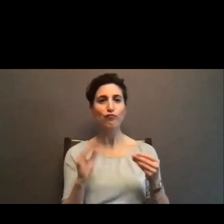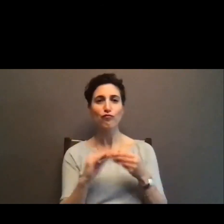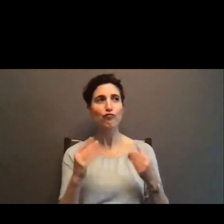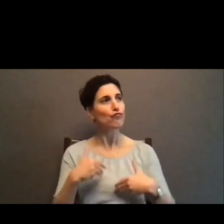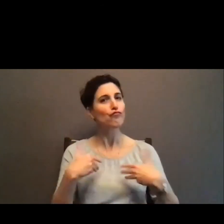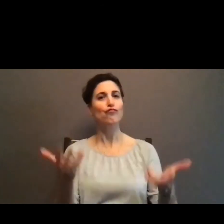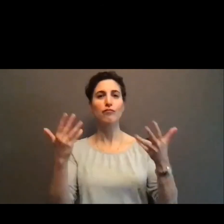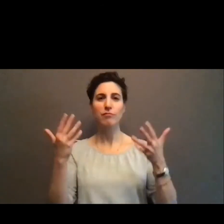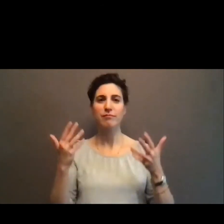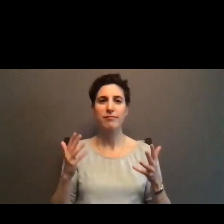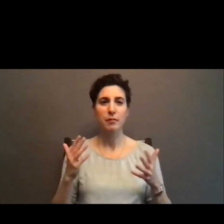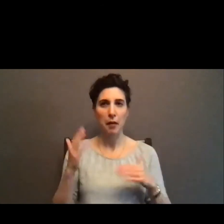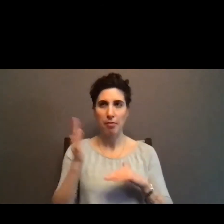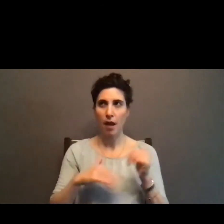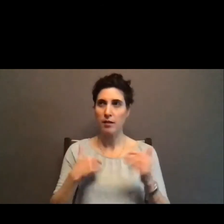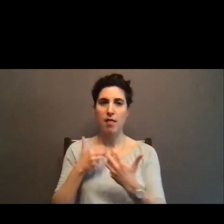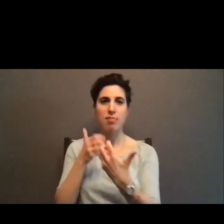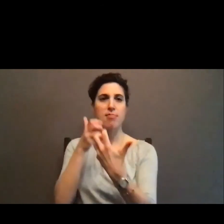um,